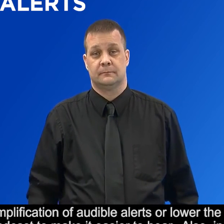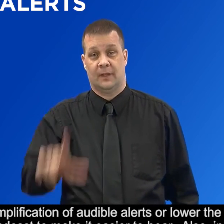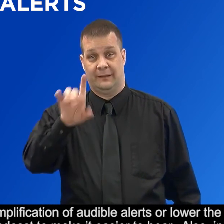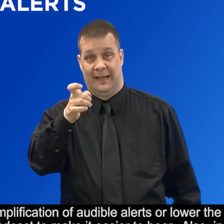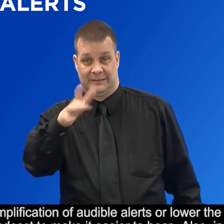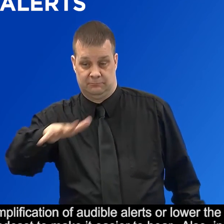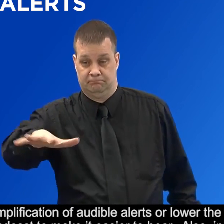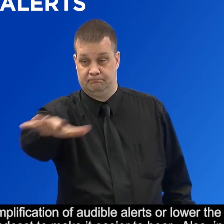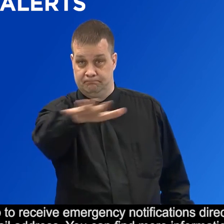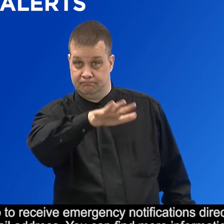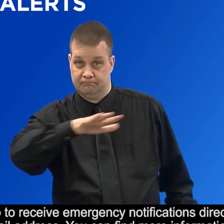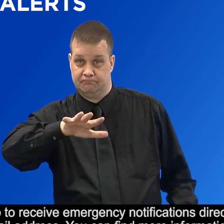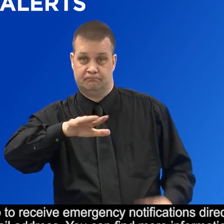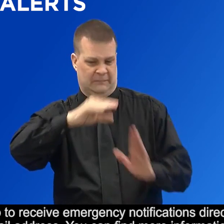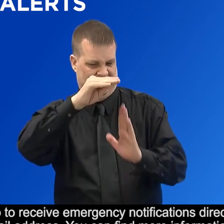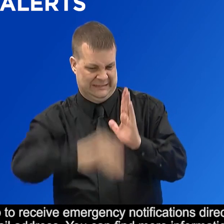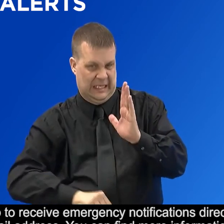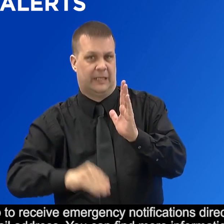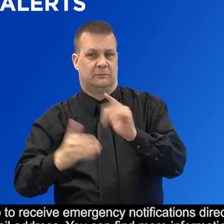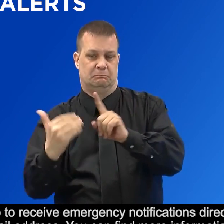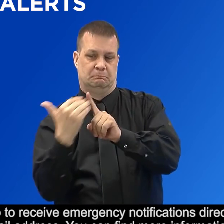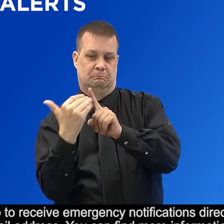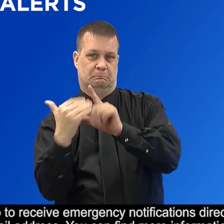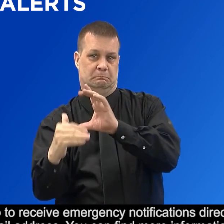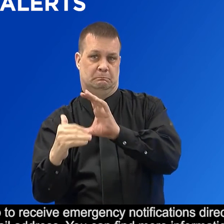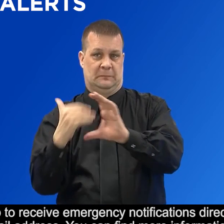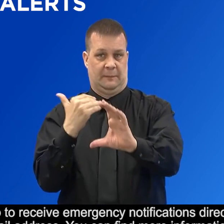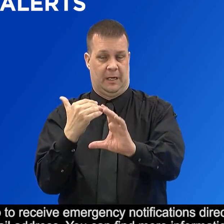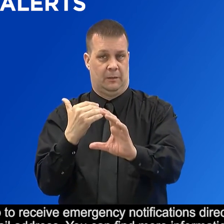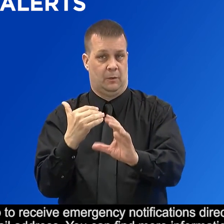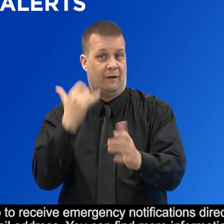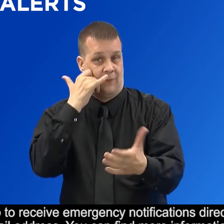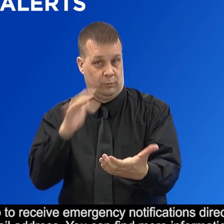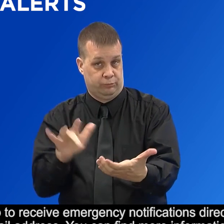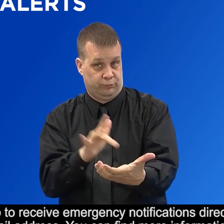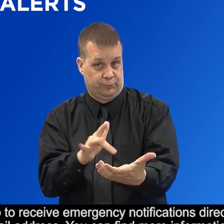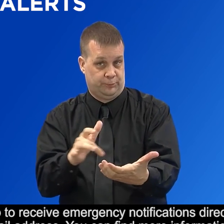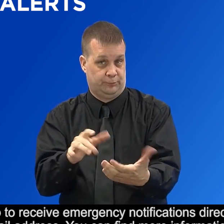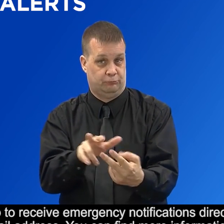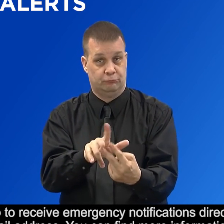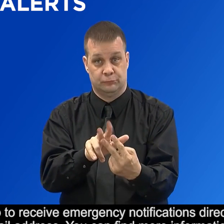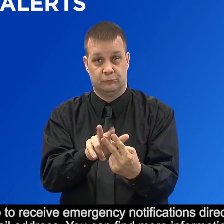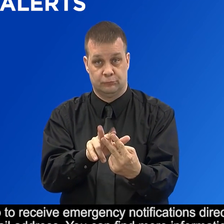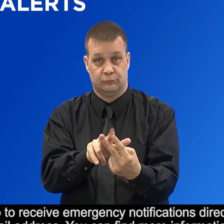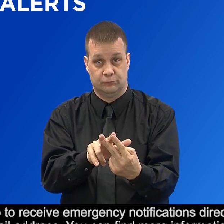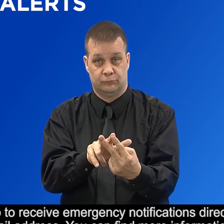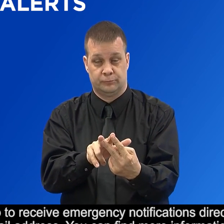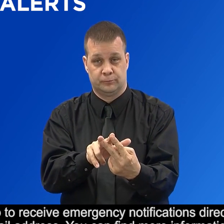in Lexington, you can sign up to receive emergency notifications directly to your smartphone or email address.